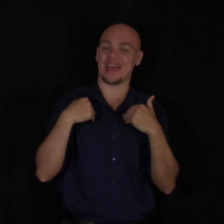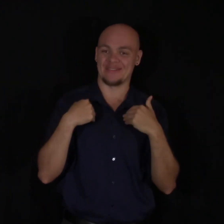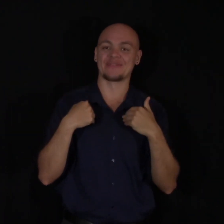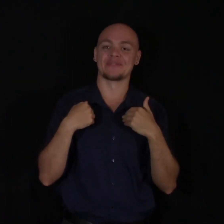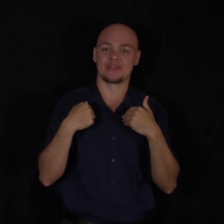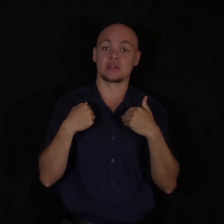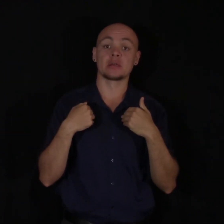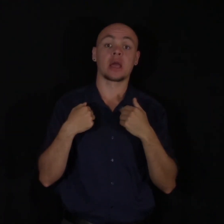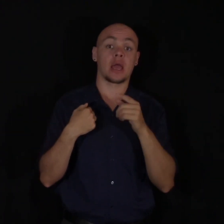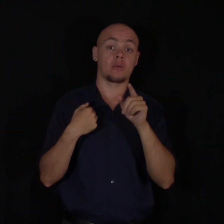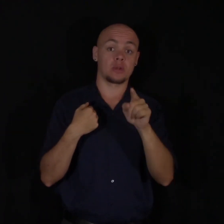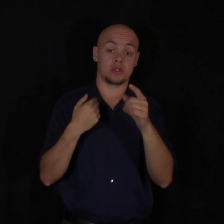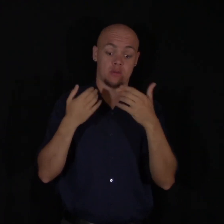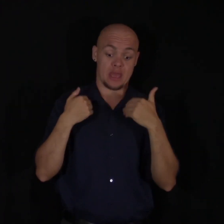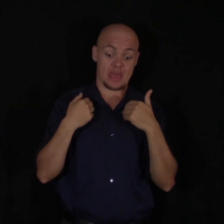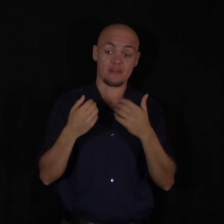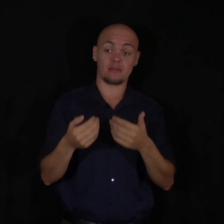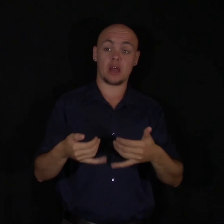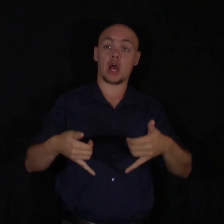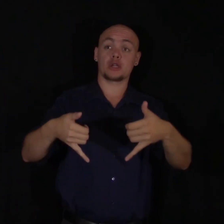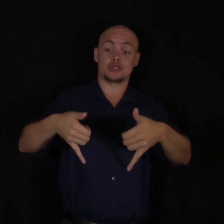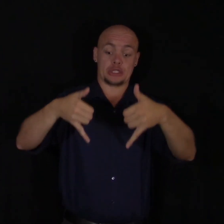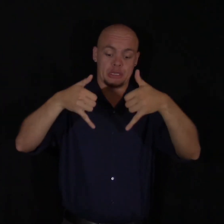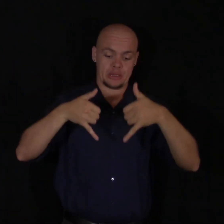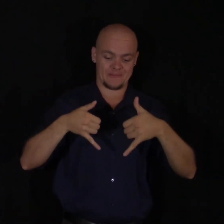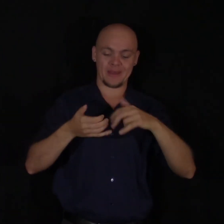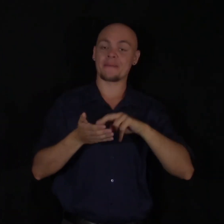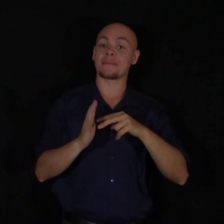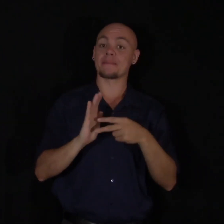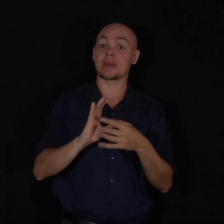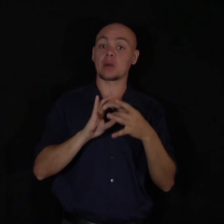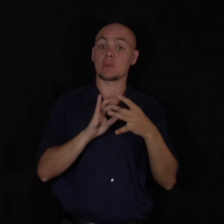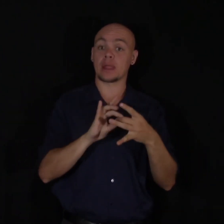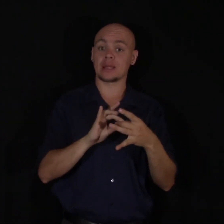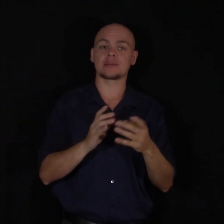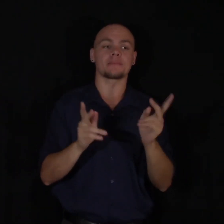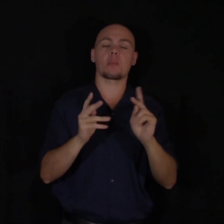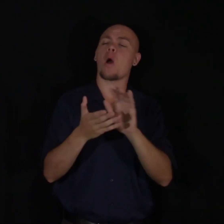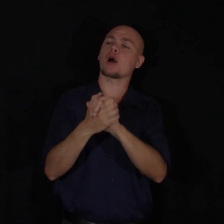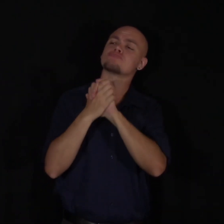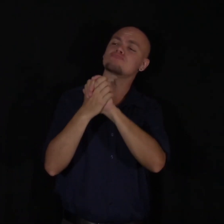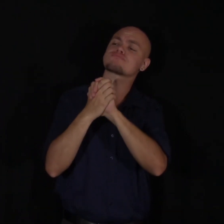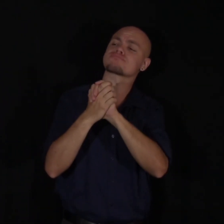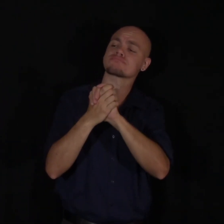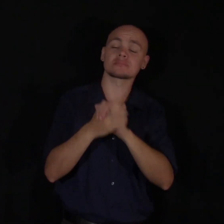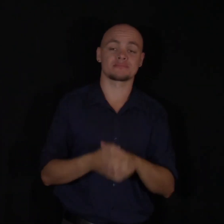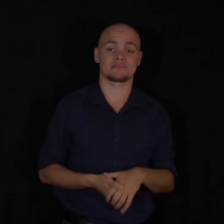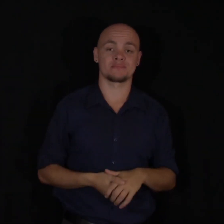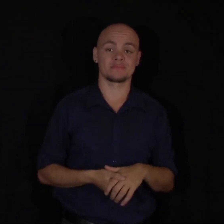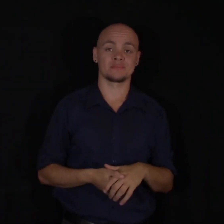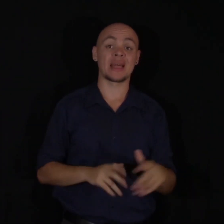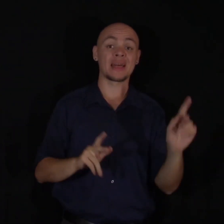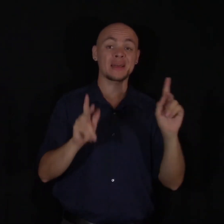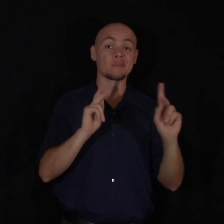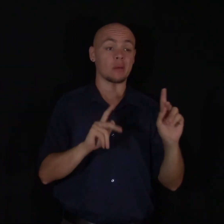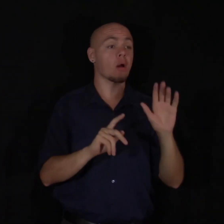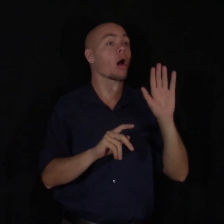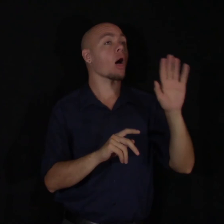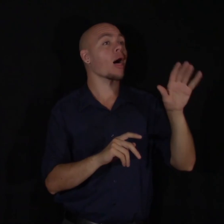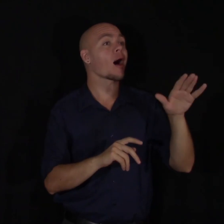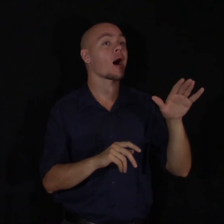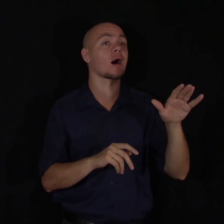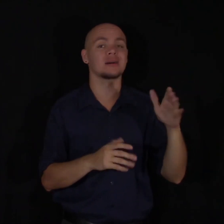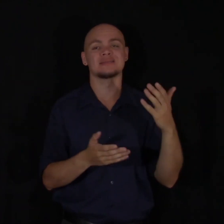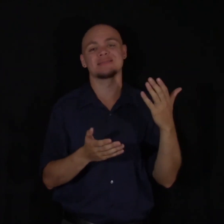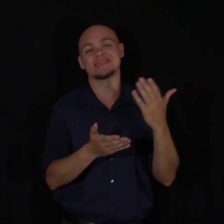facing achievement. You're building new relationships. People congratulate you. People, there'll always be people who won't want to